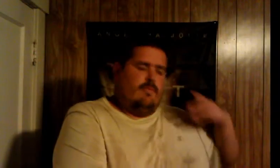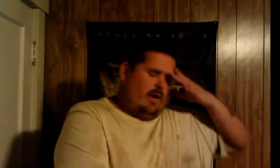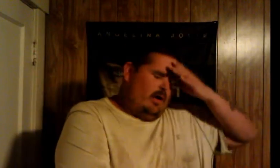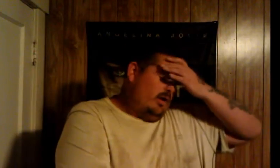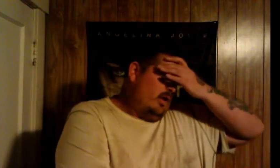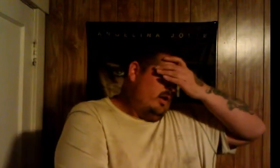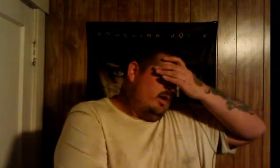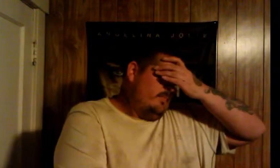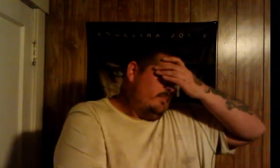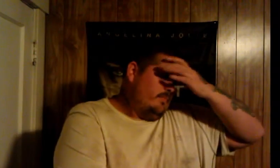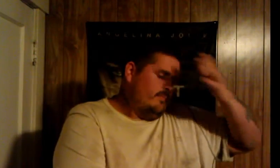acknowledge